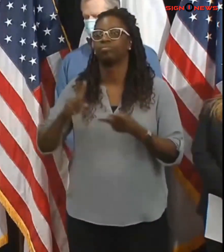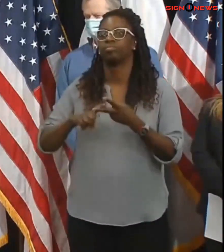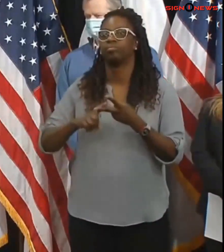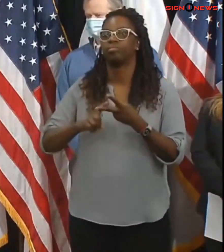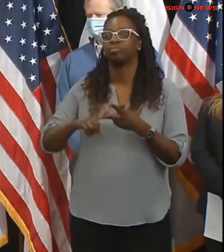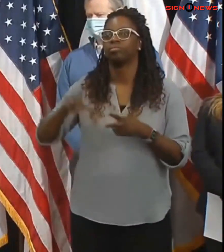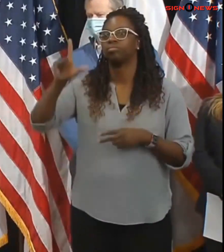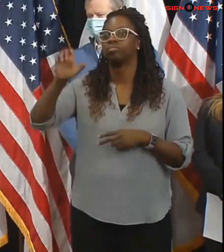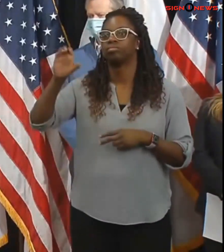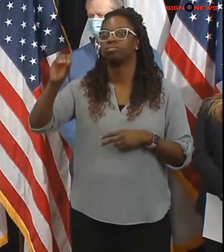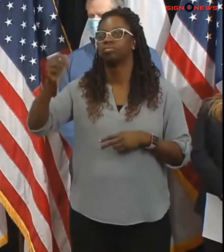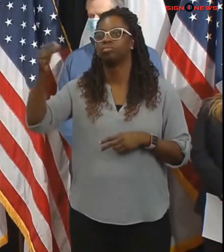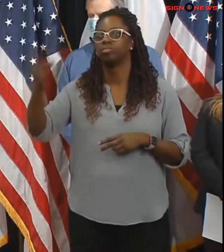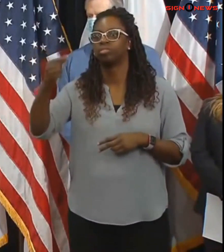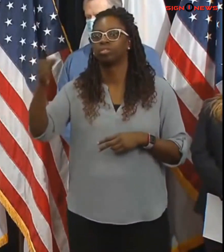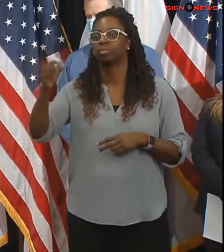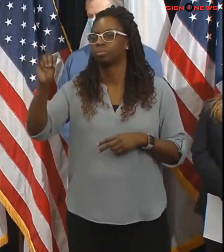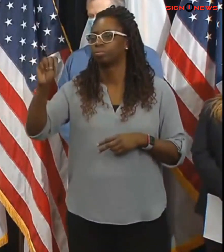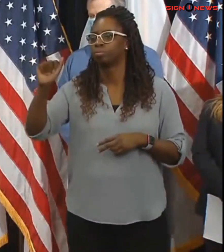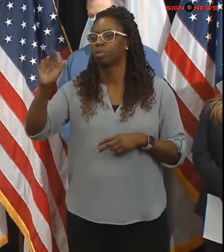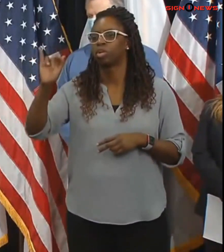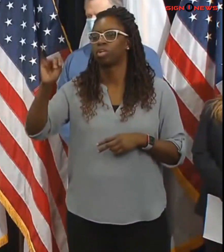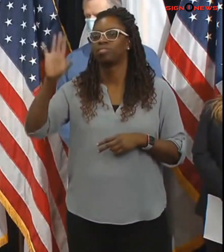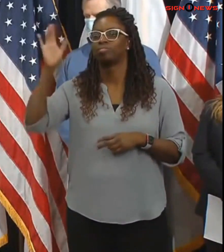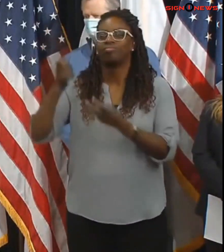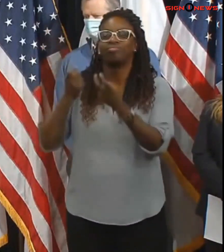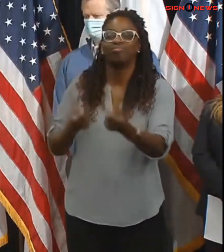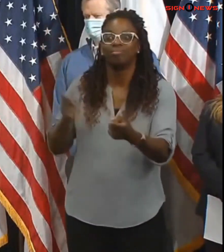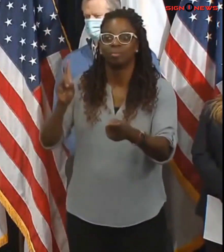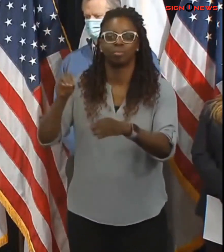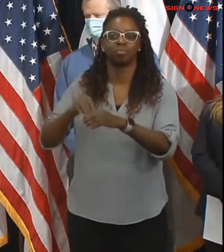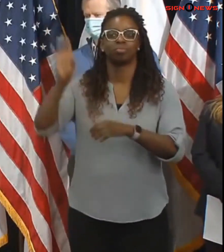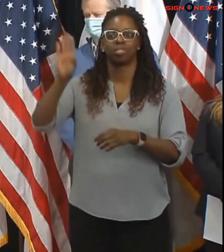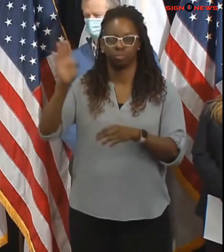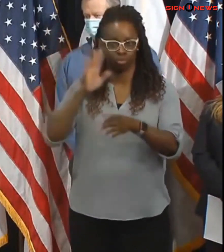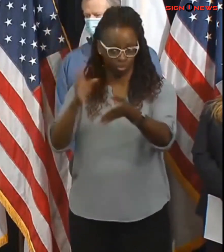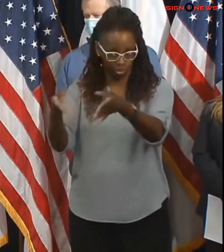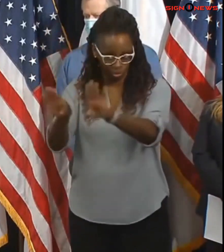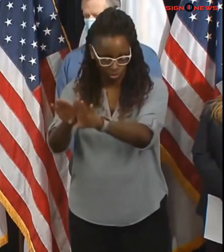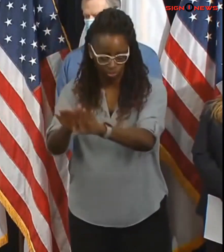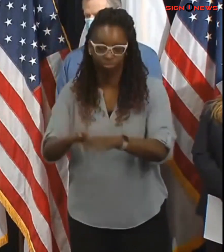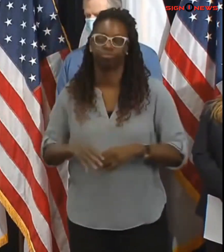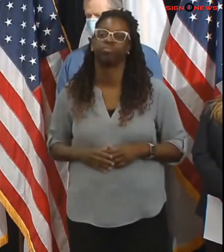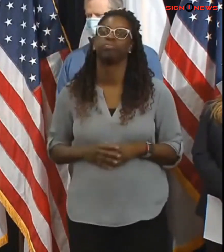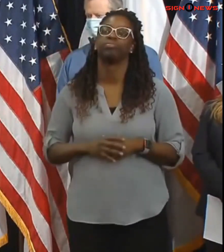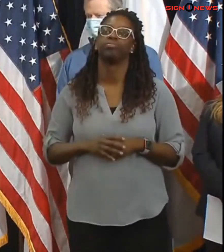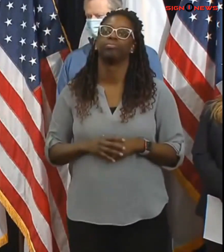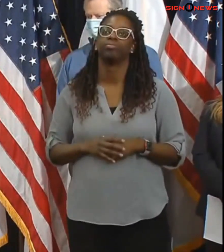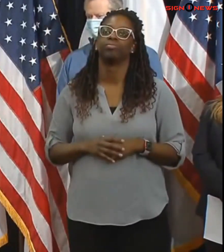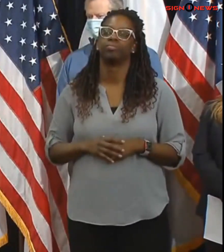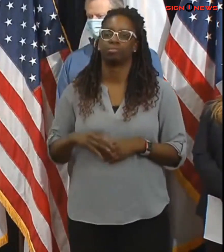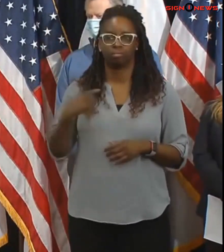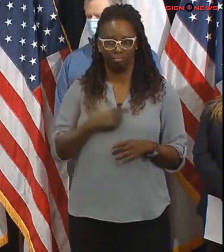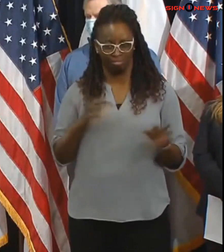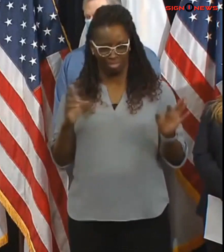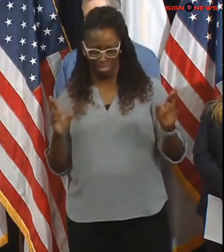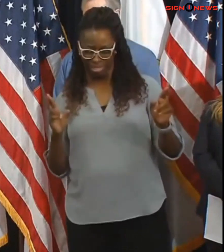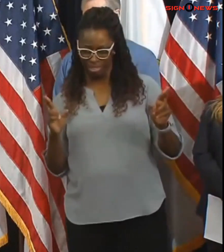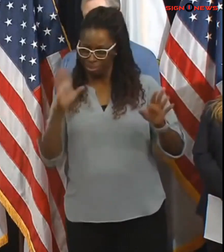to fully focus on snow removal activities we anticipate the reopening of these facilities on sunday however times of reopening may